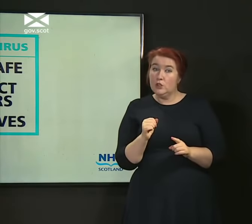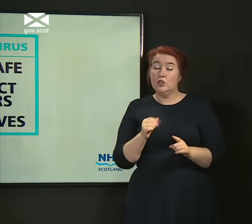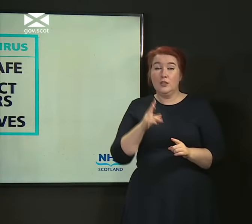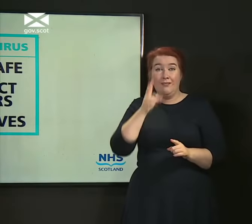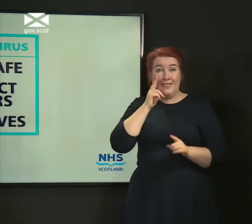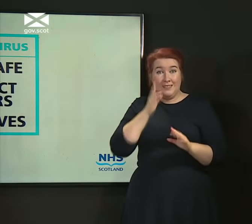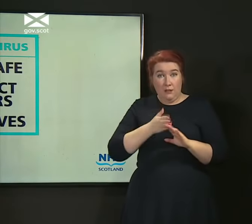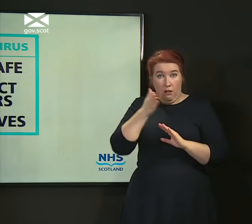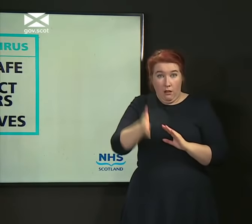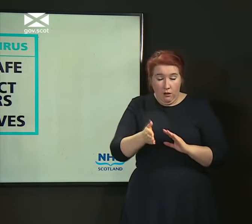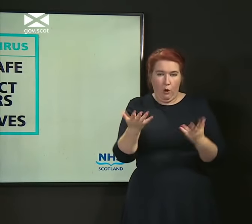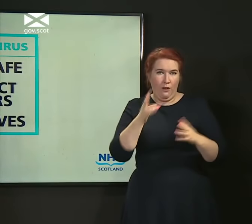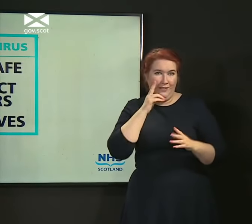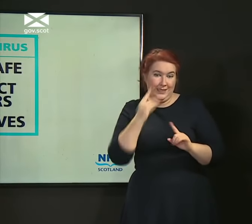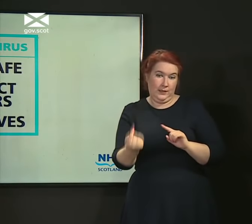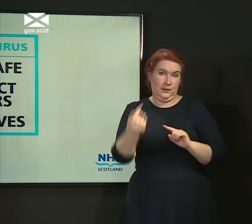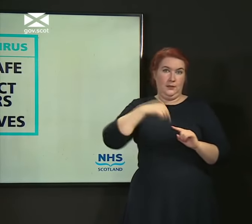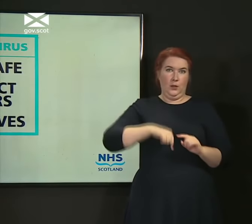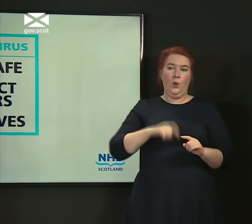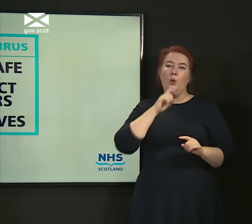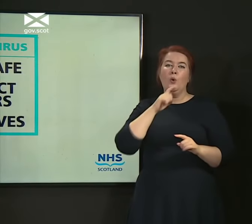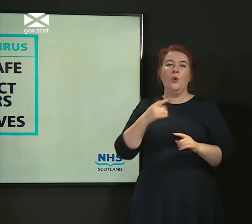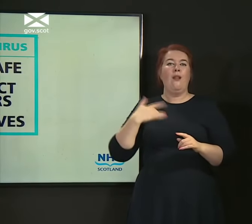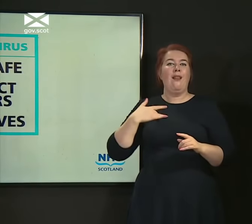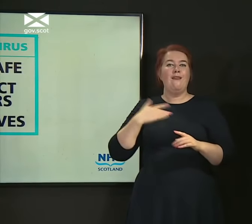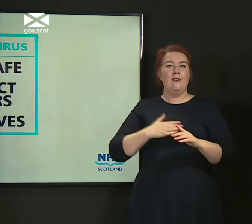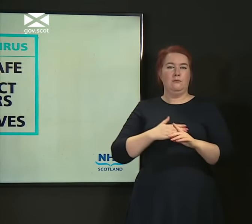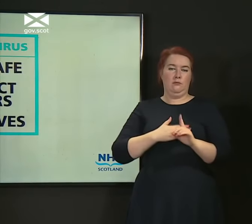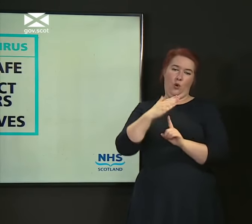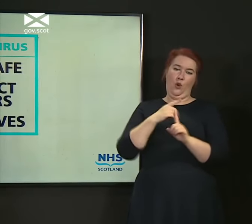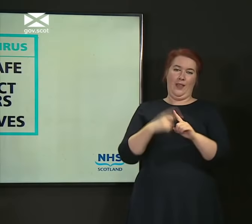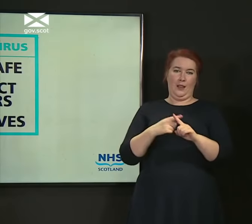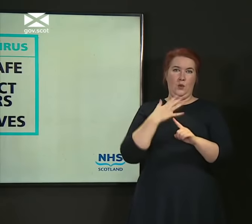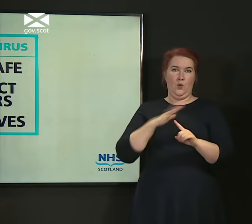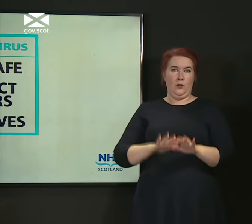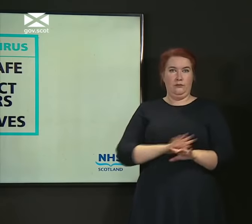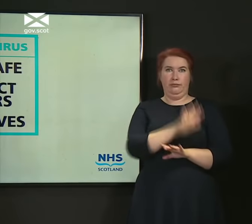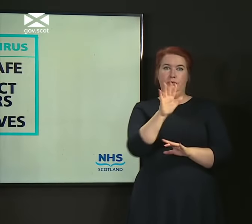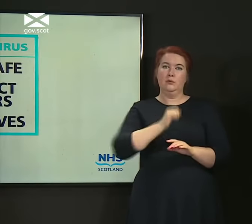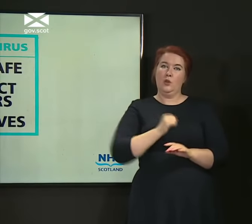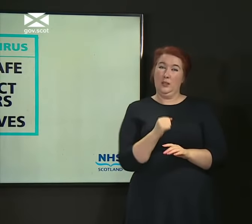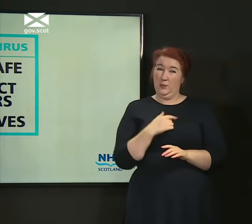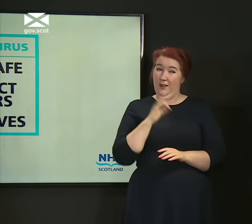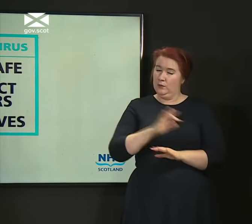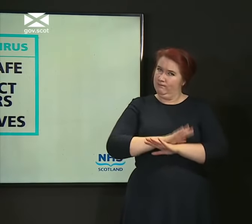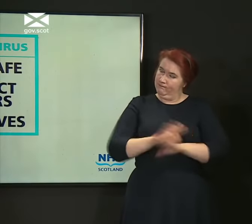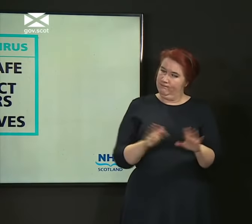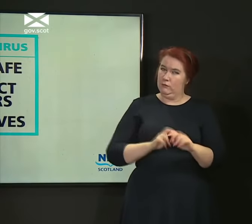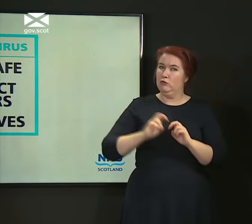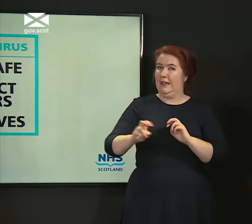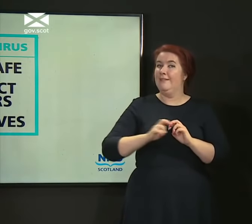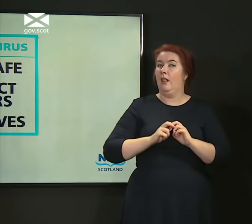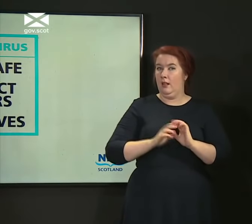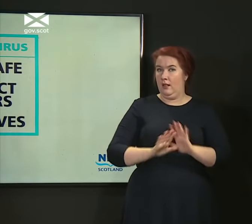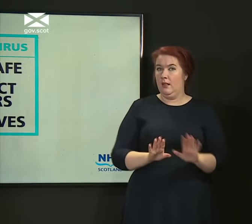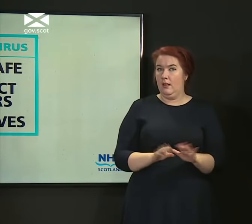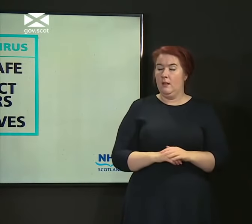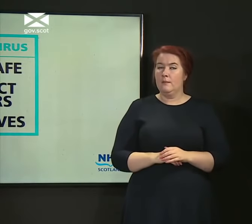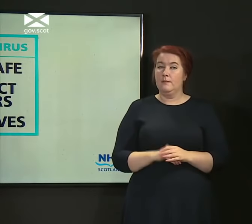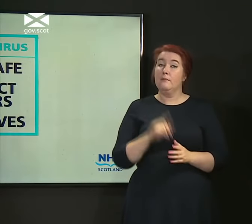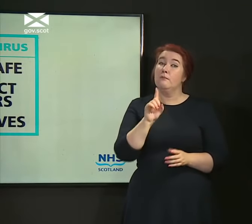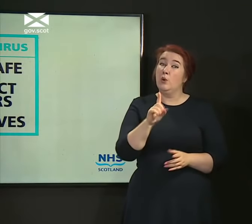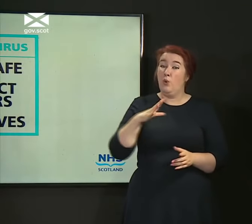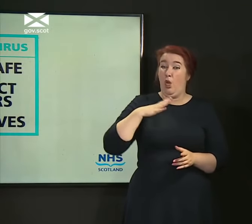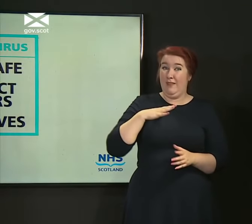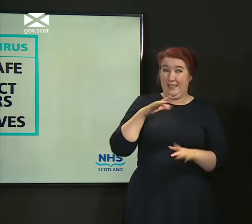and those who would want to come from those areas to Scotland. And you've heard that we've asked you not to do that. In addition, if you are already